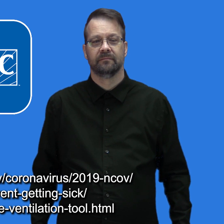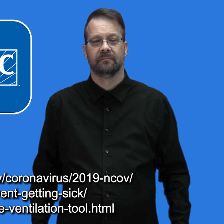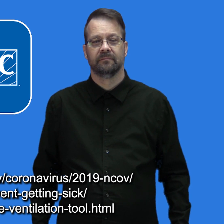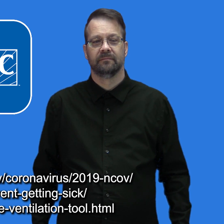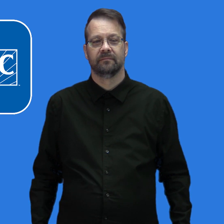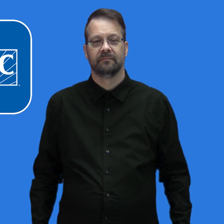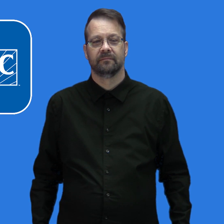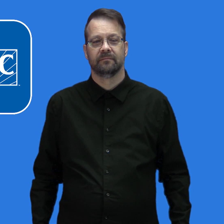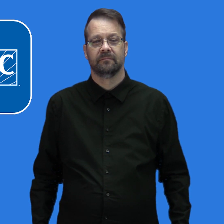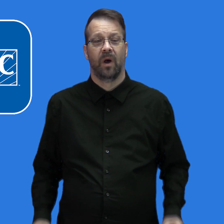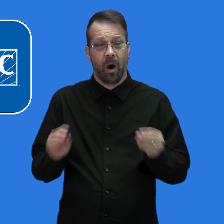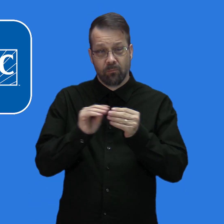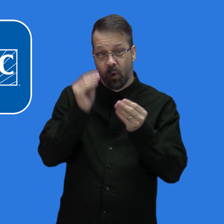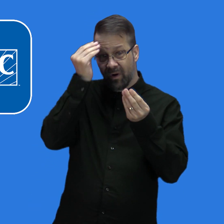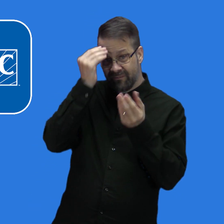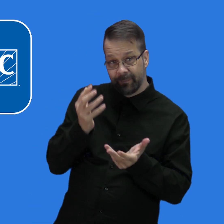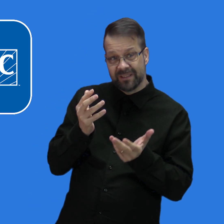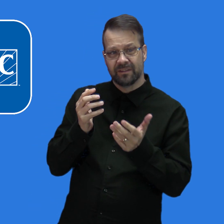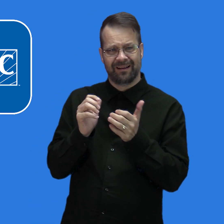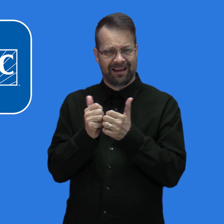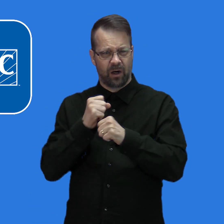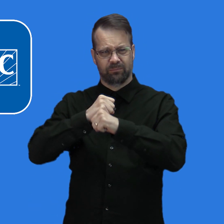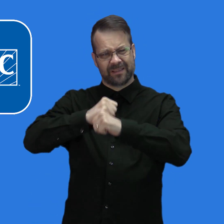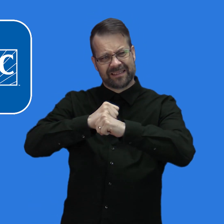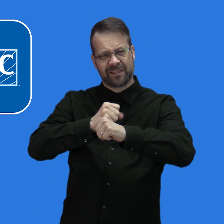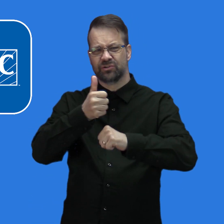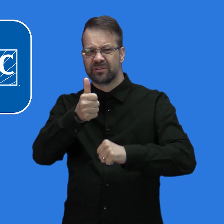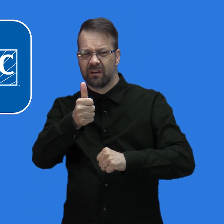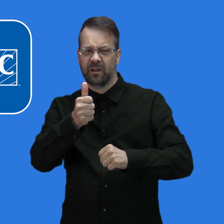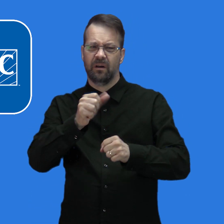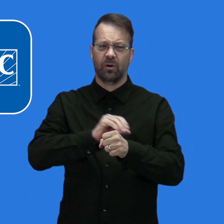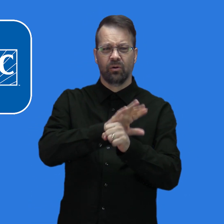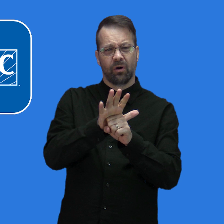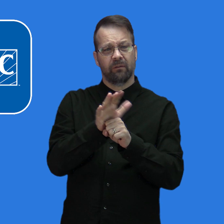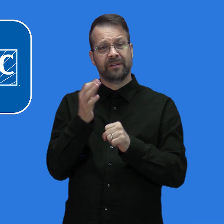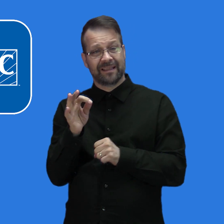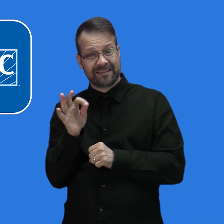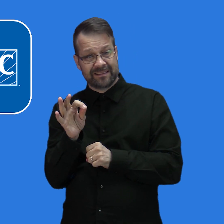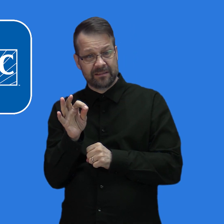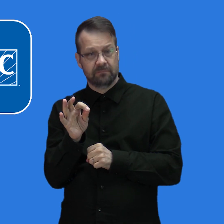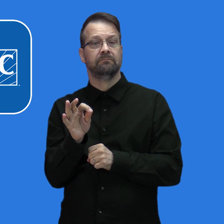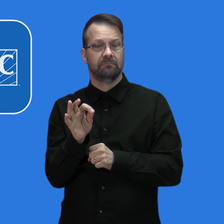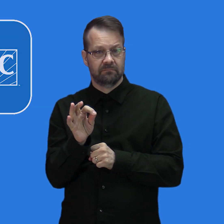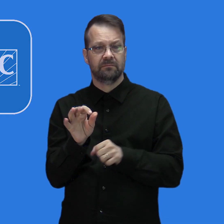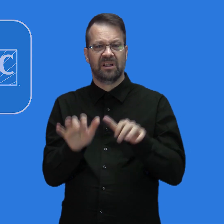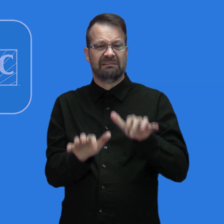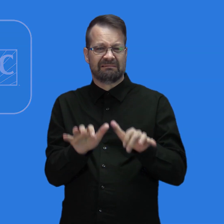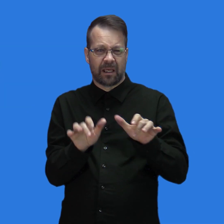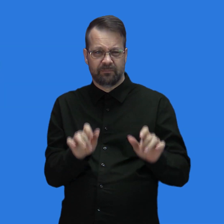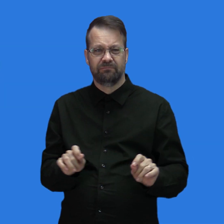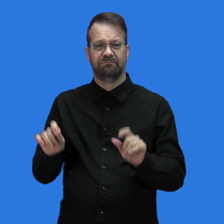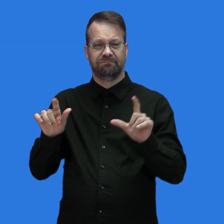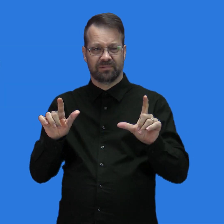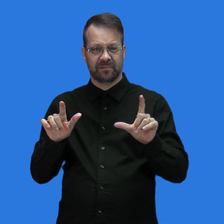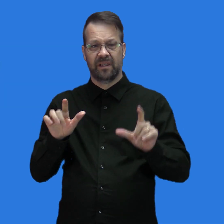Learn more about how to protect yourself from COVID-19 at cdc